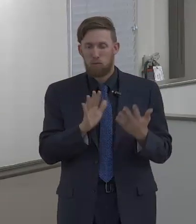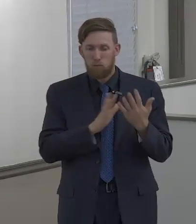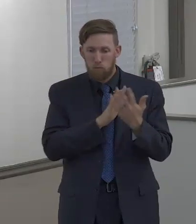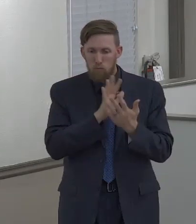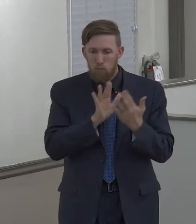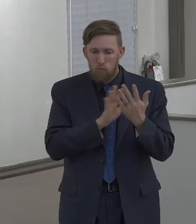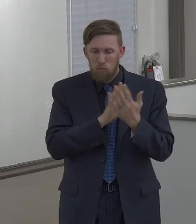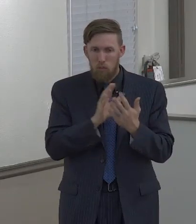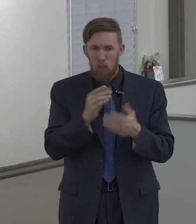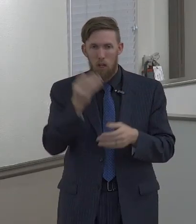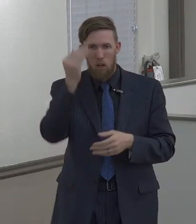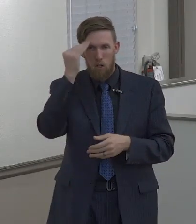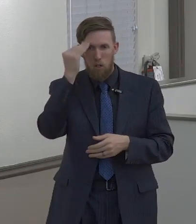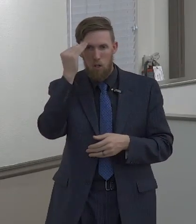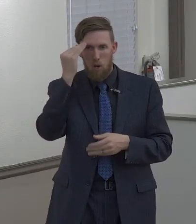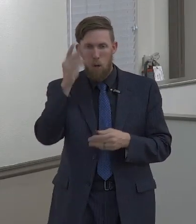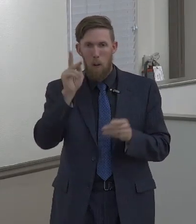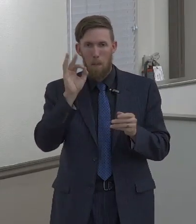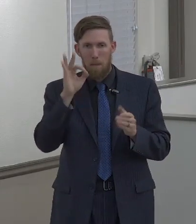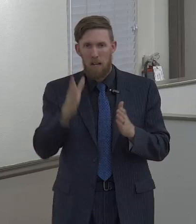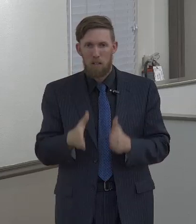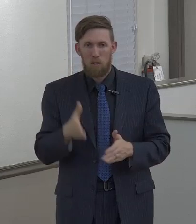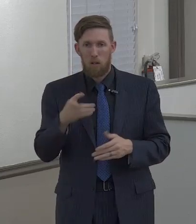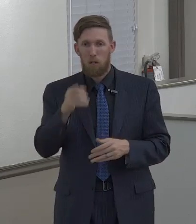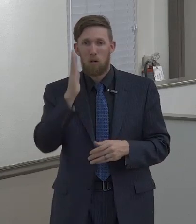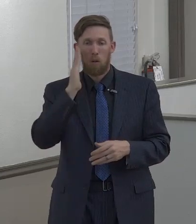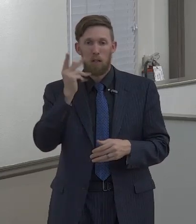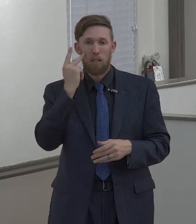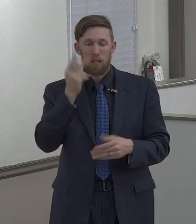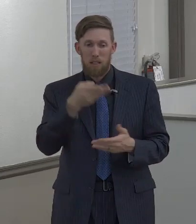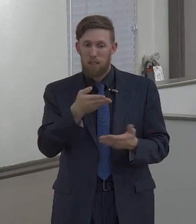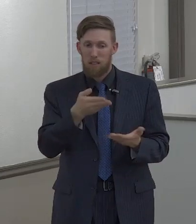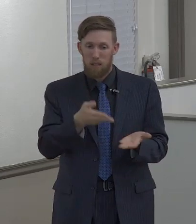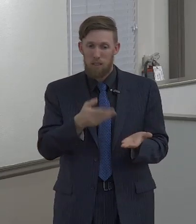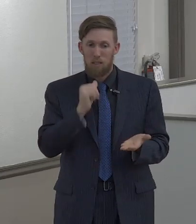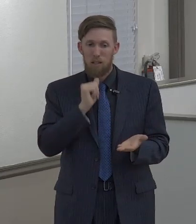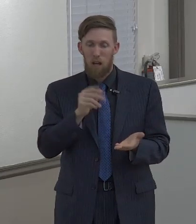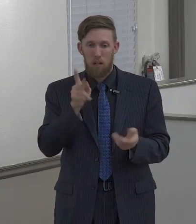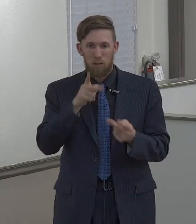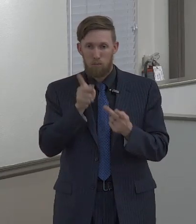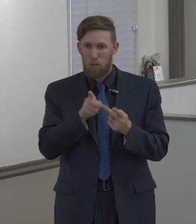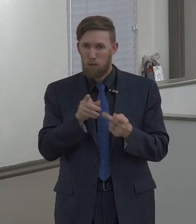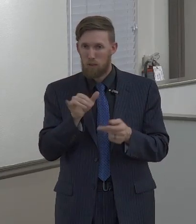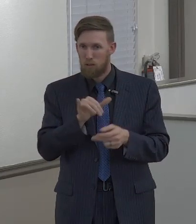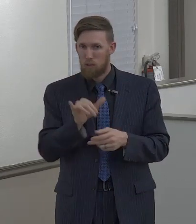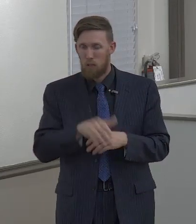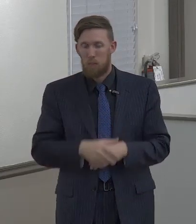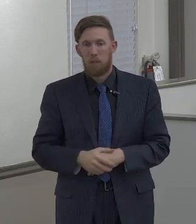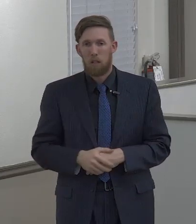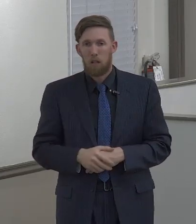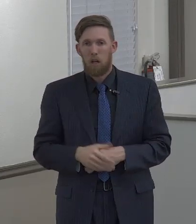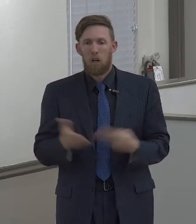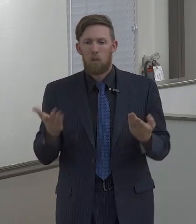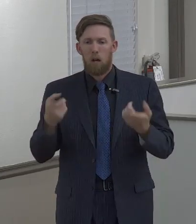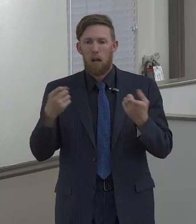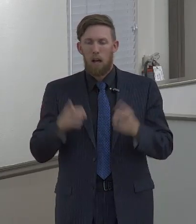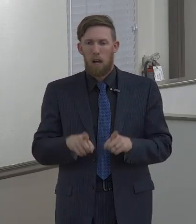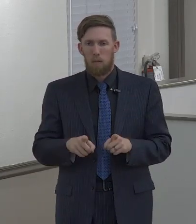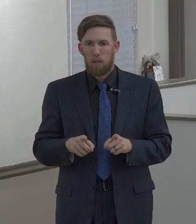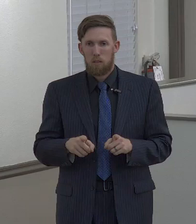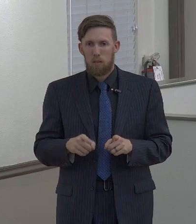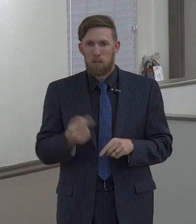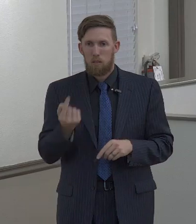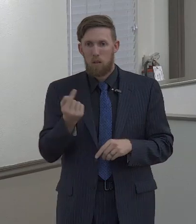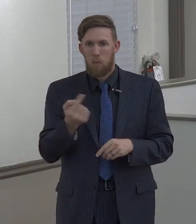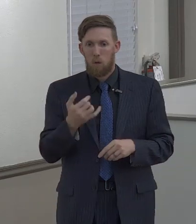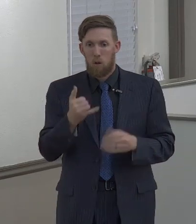and you're going to find out how imperfect a pastor is say what's going to happen when when someone